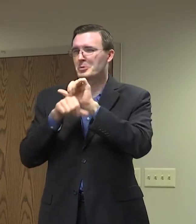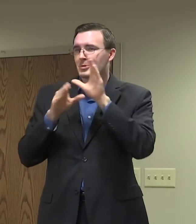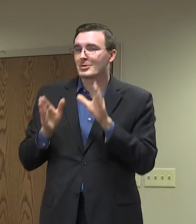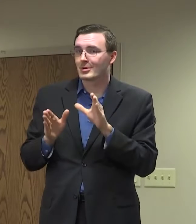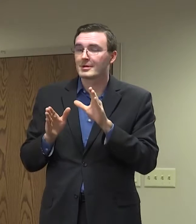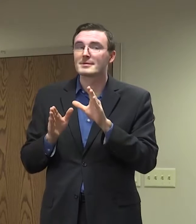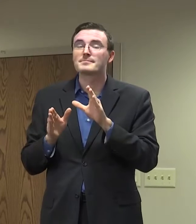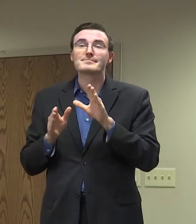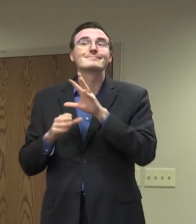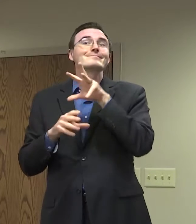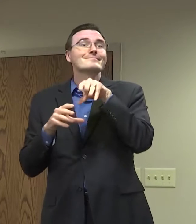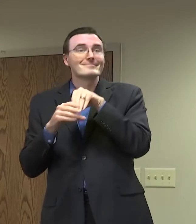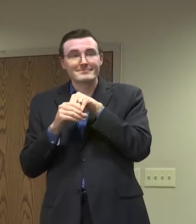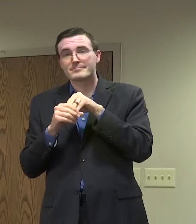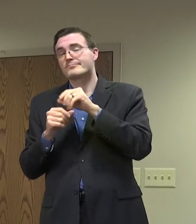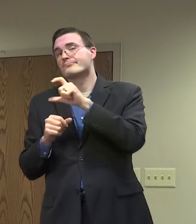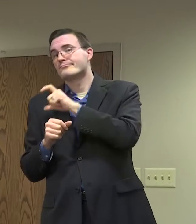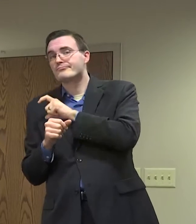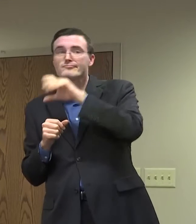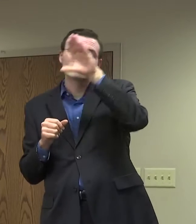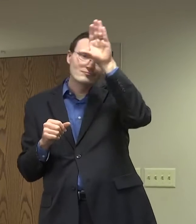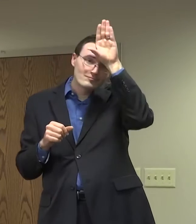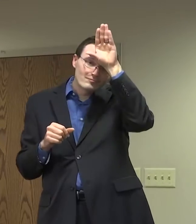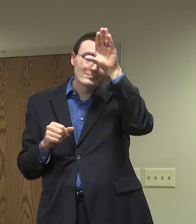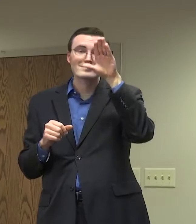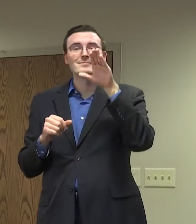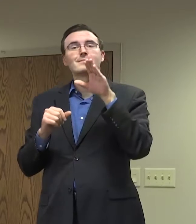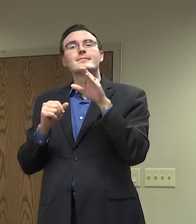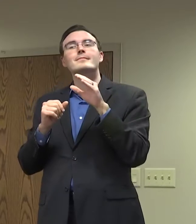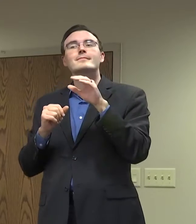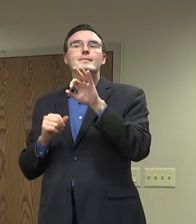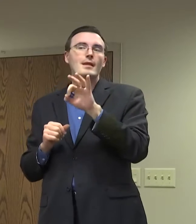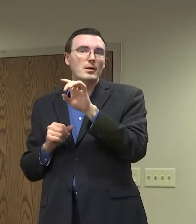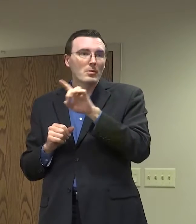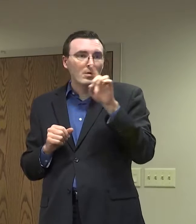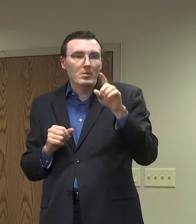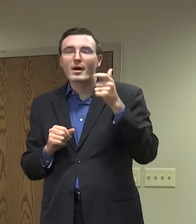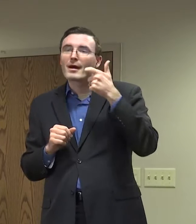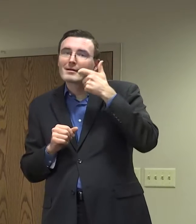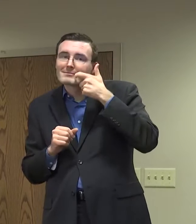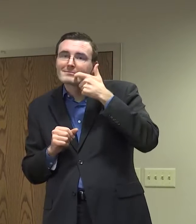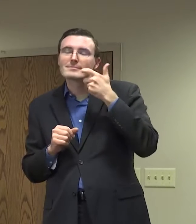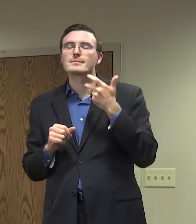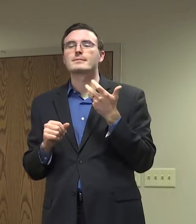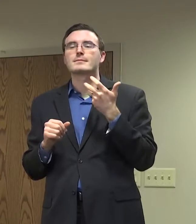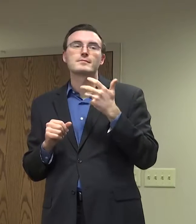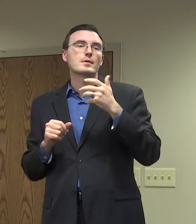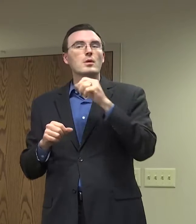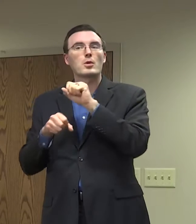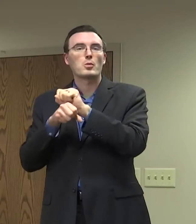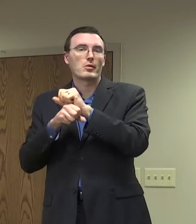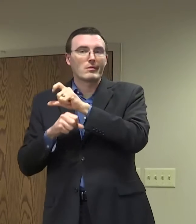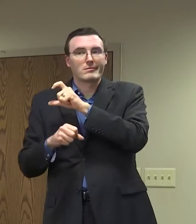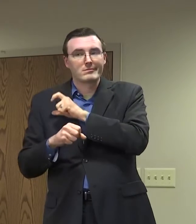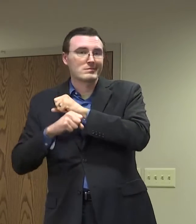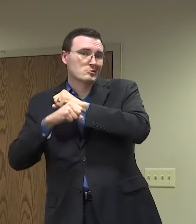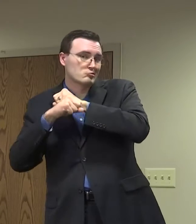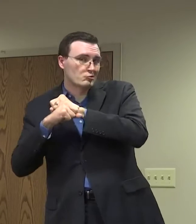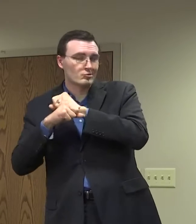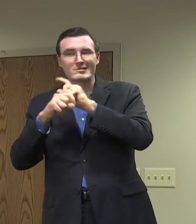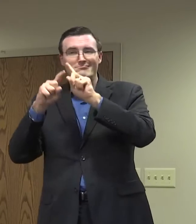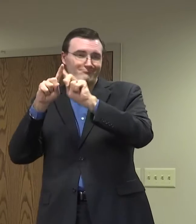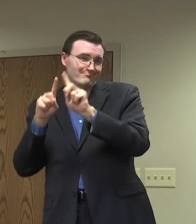were not part of Phase 1A, such as fire, law enforcement, 911, security personnel, our